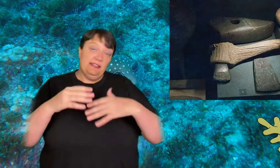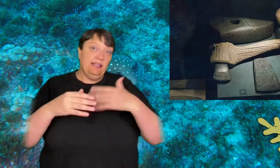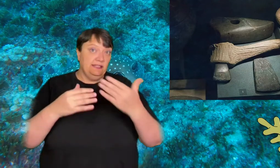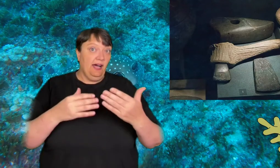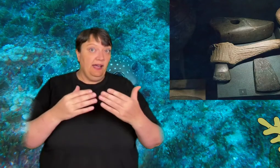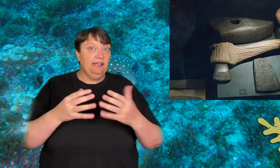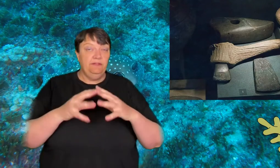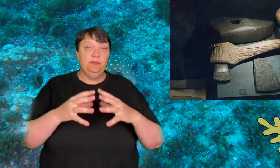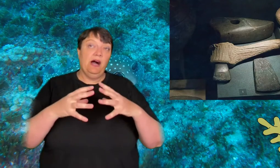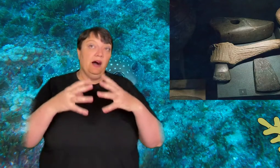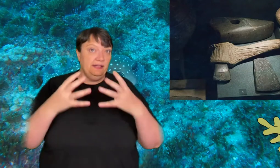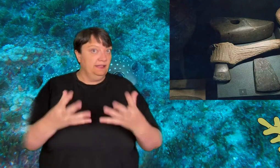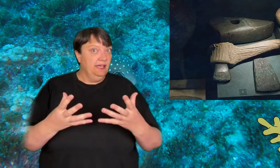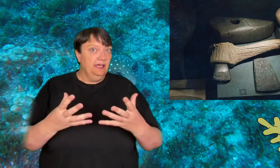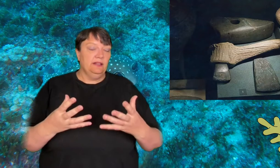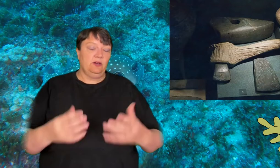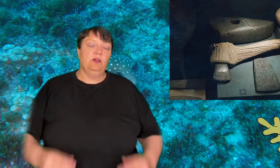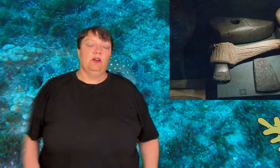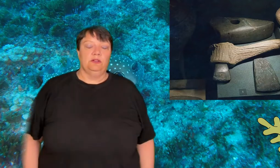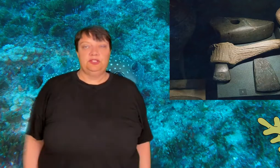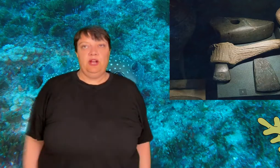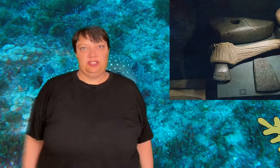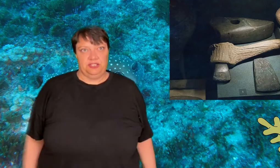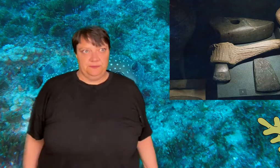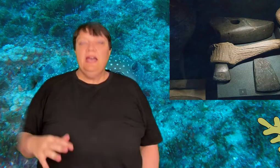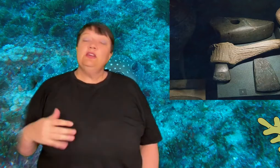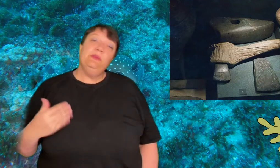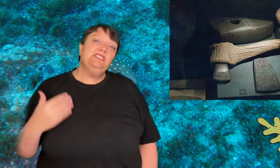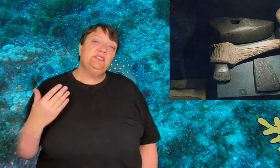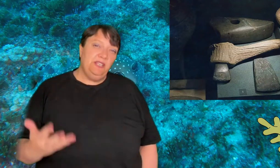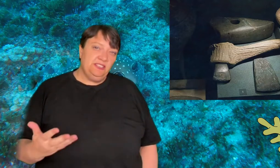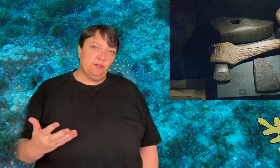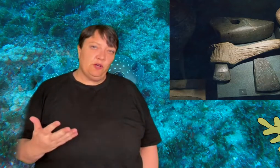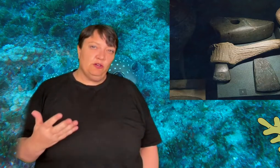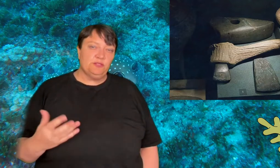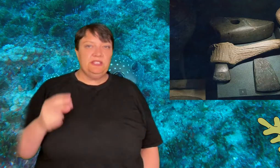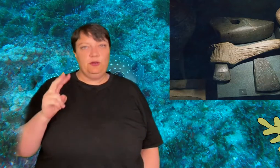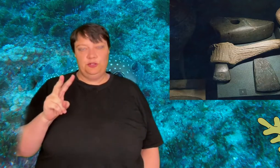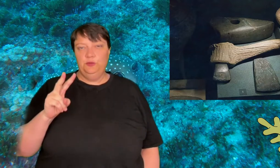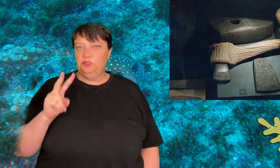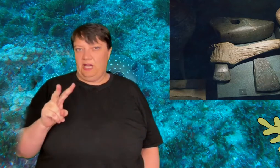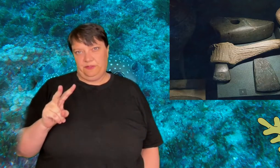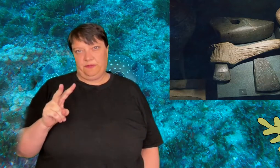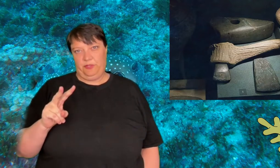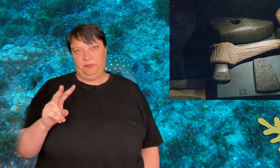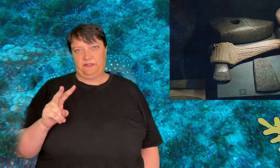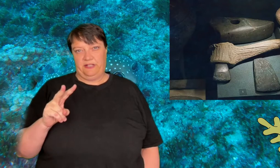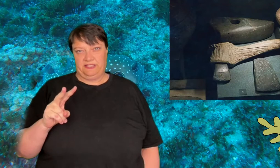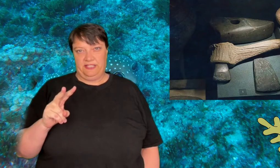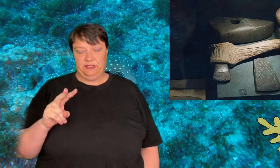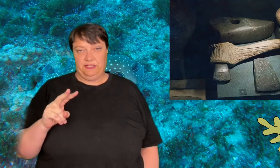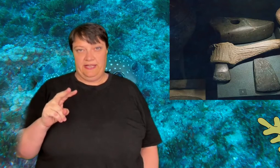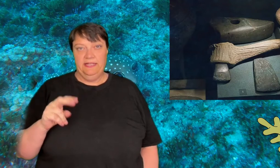reefs and then die leaving behind the coral structures. There are many species of corals but there are two types for the